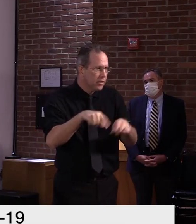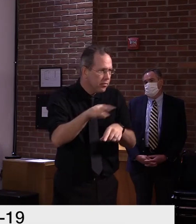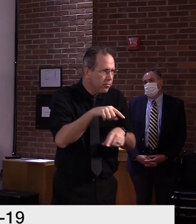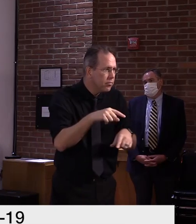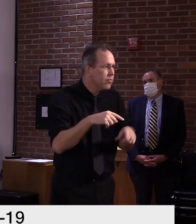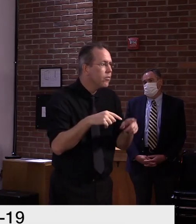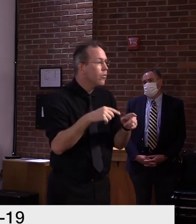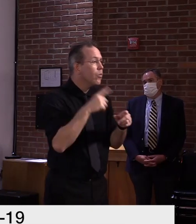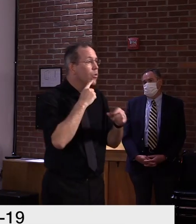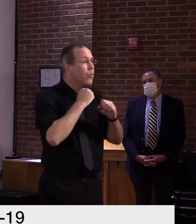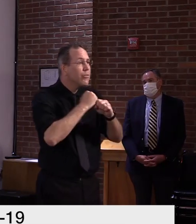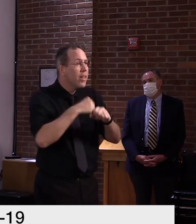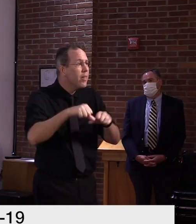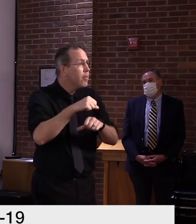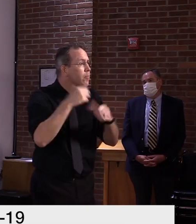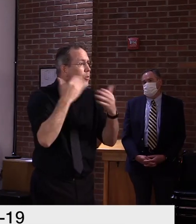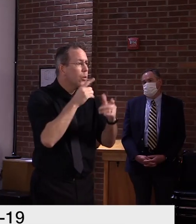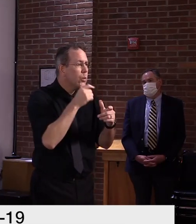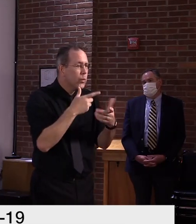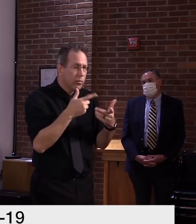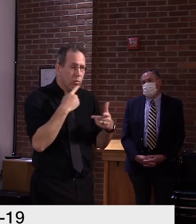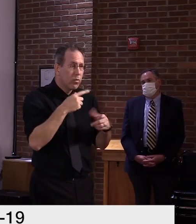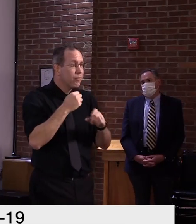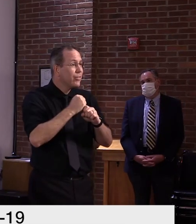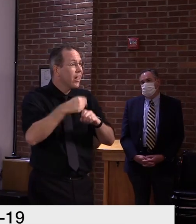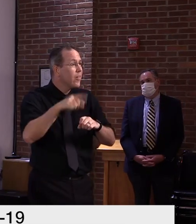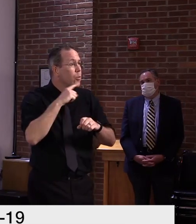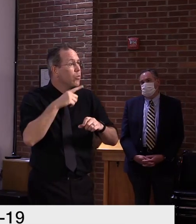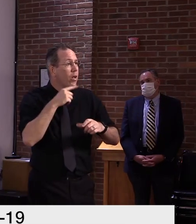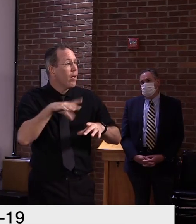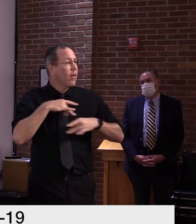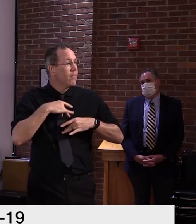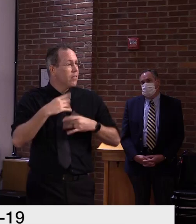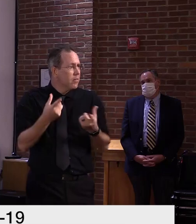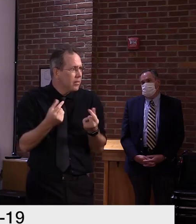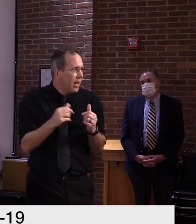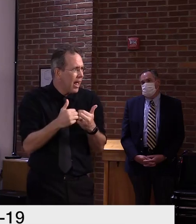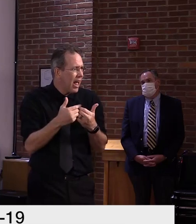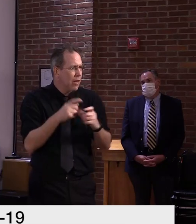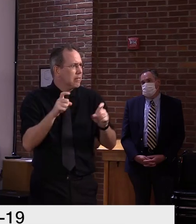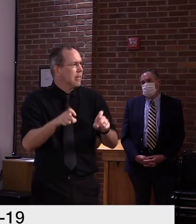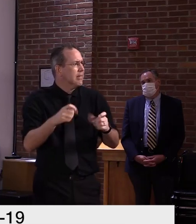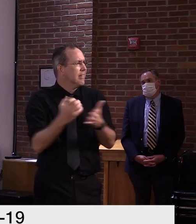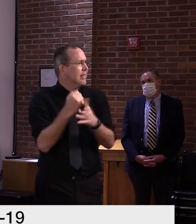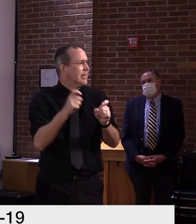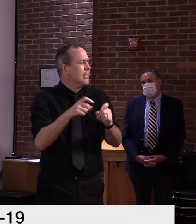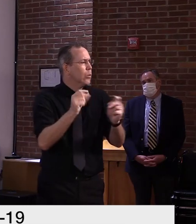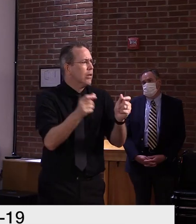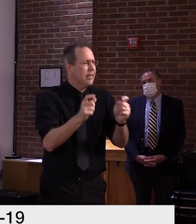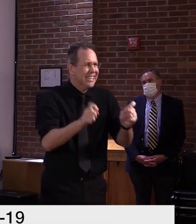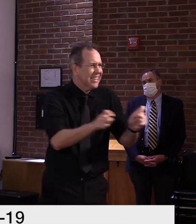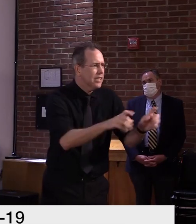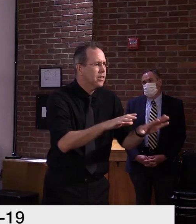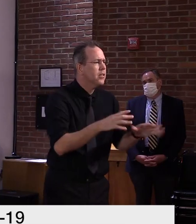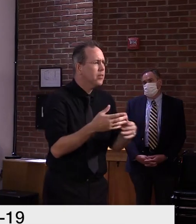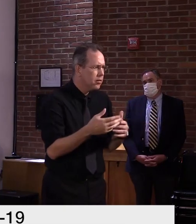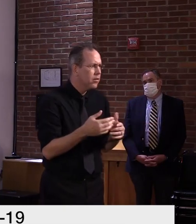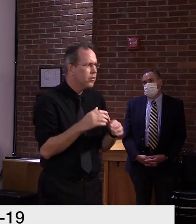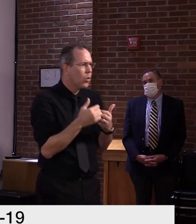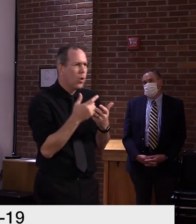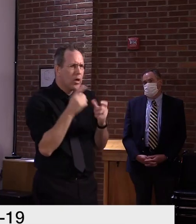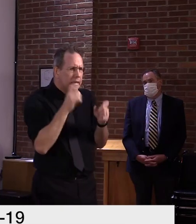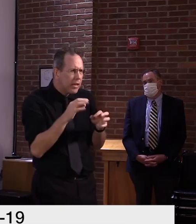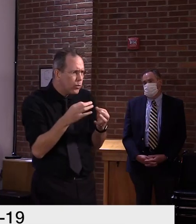those settings, they want to have a very rapid turnaround test. So they can make very quick decisions from a public health